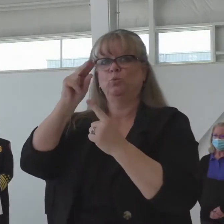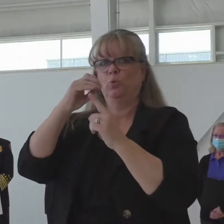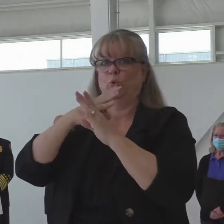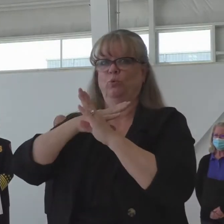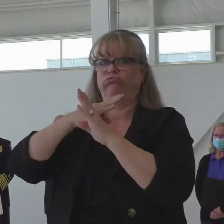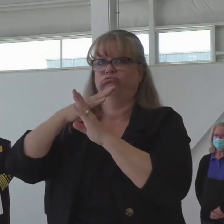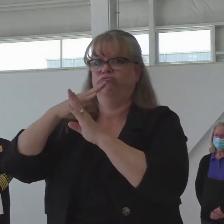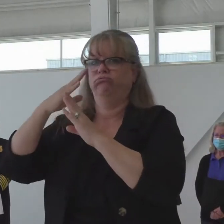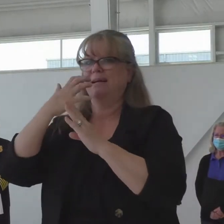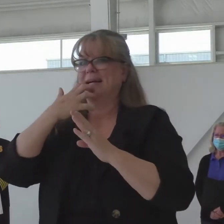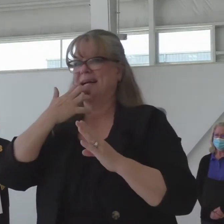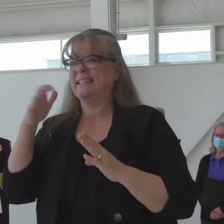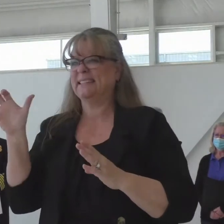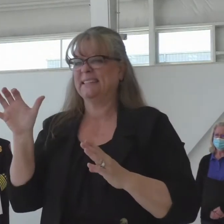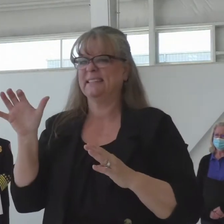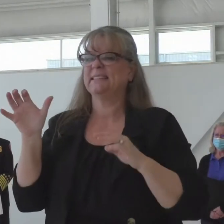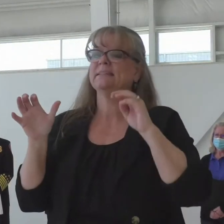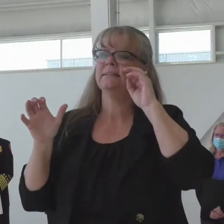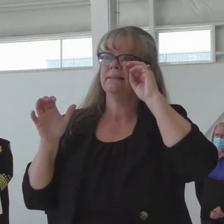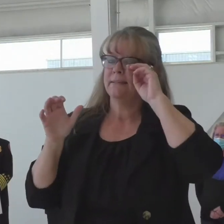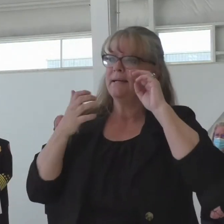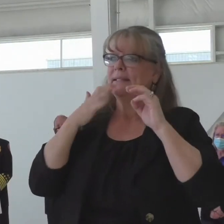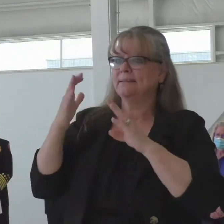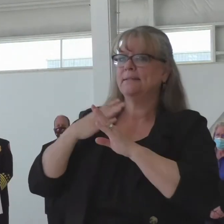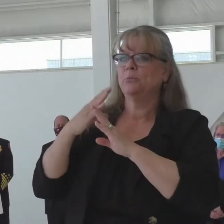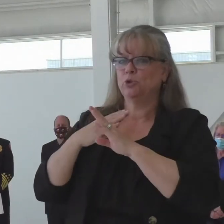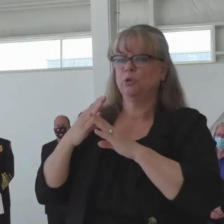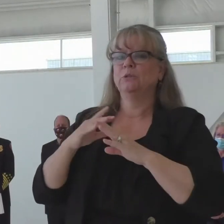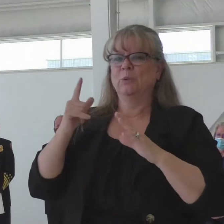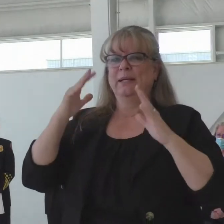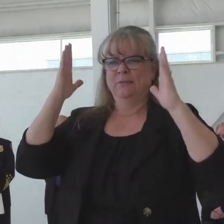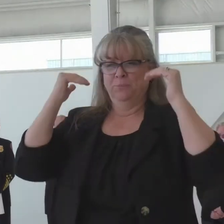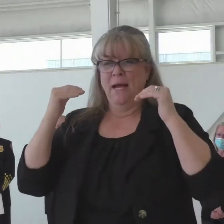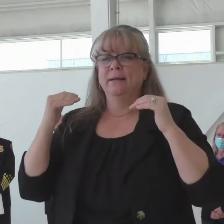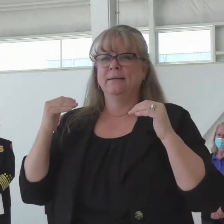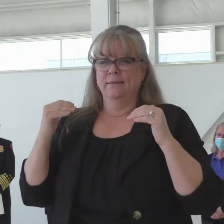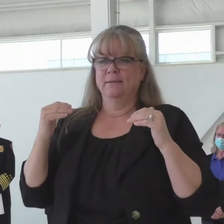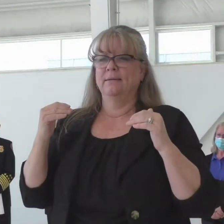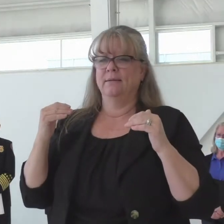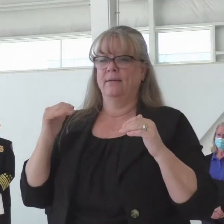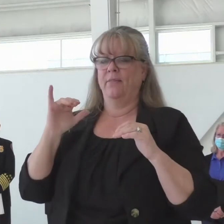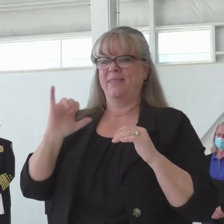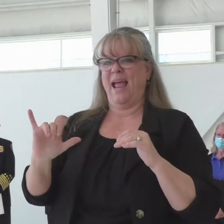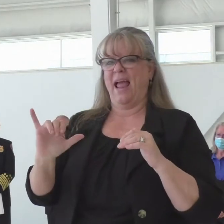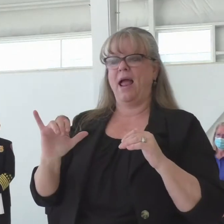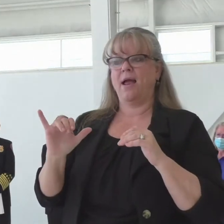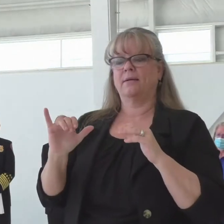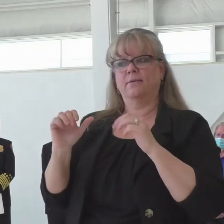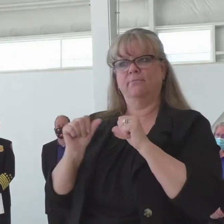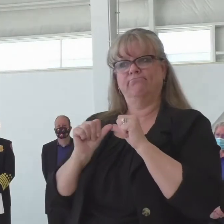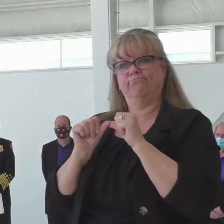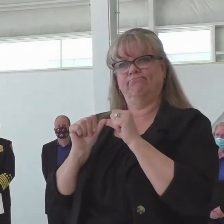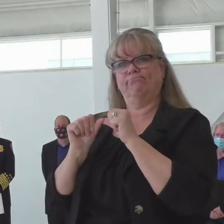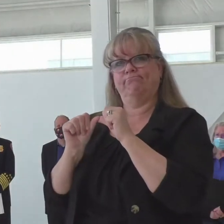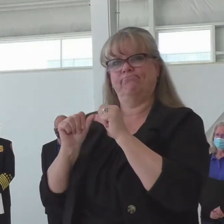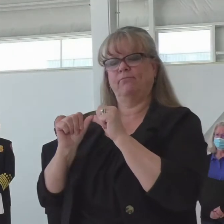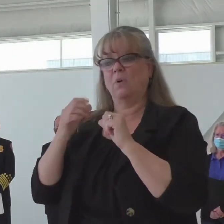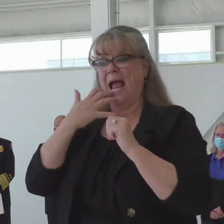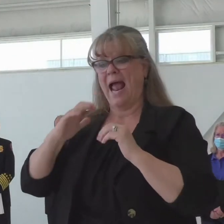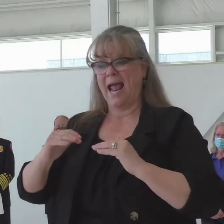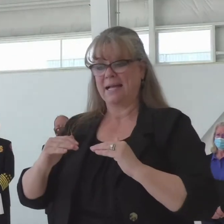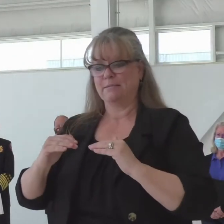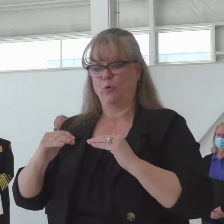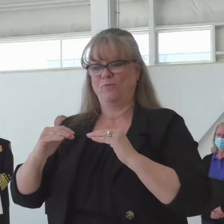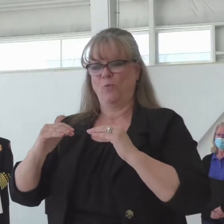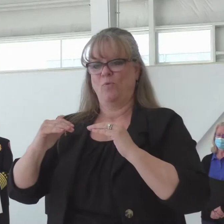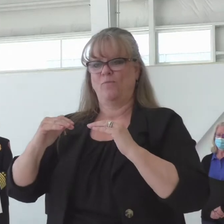temperatures that we're anticipating, we will see that continue to push north, and it will kind